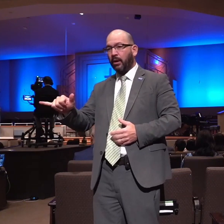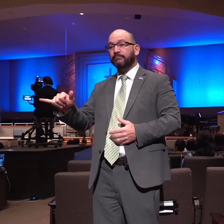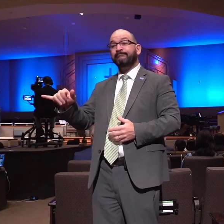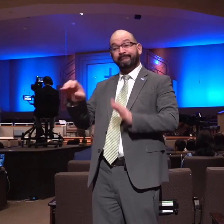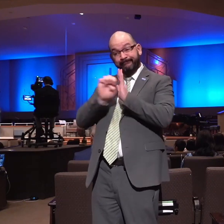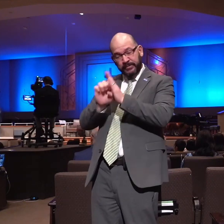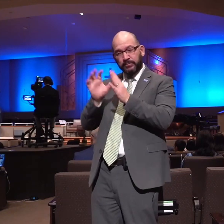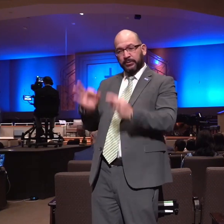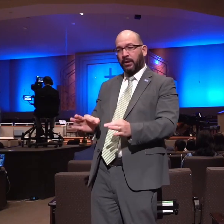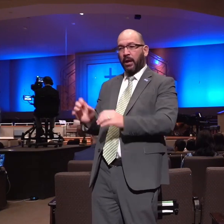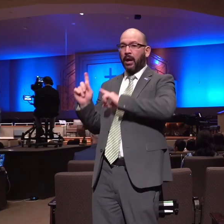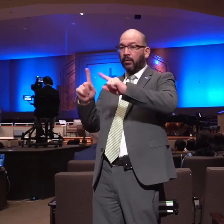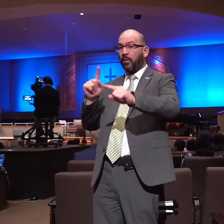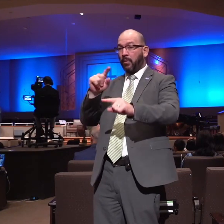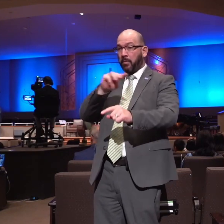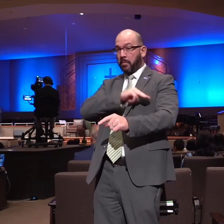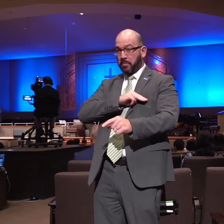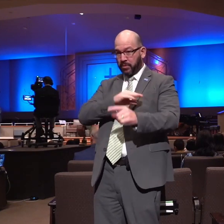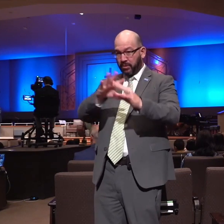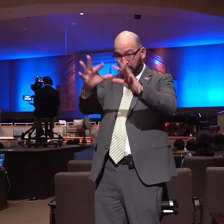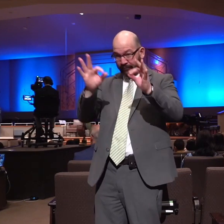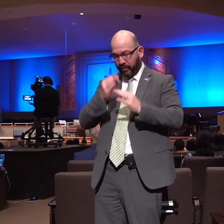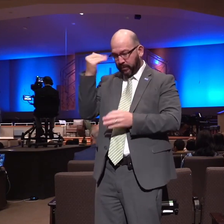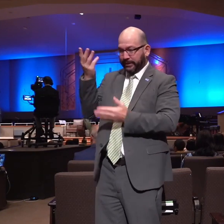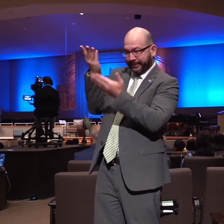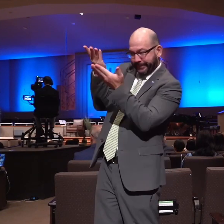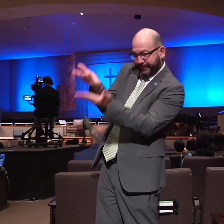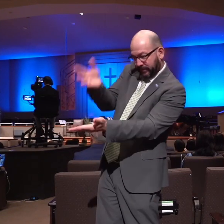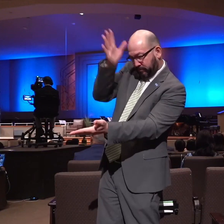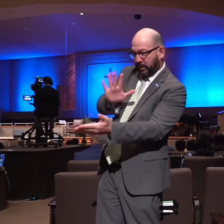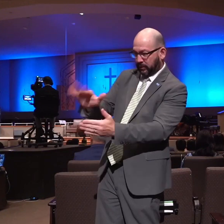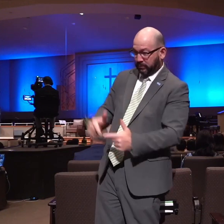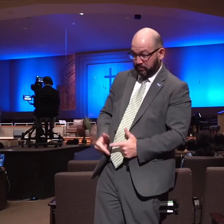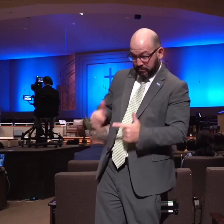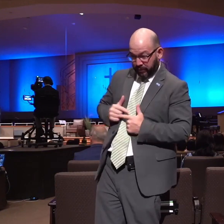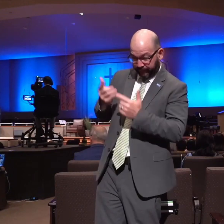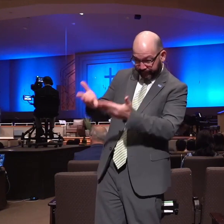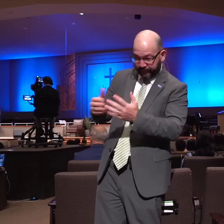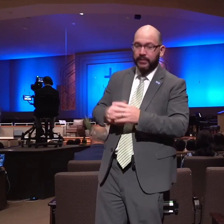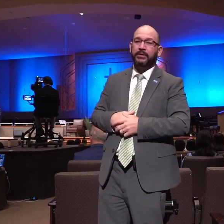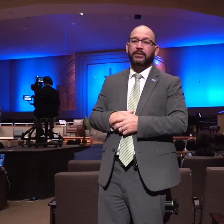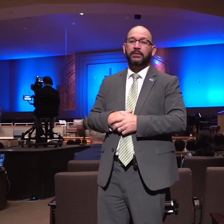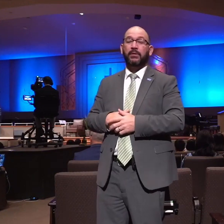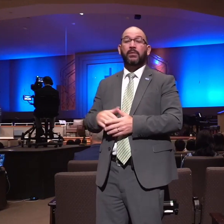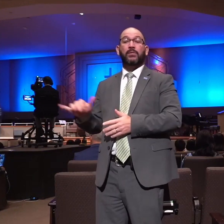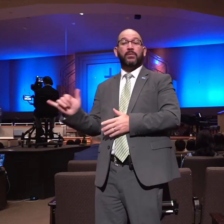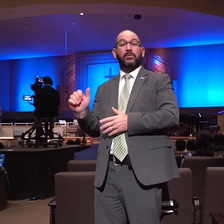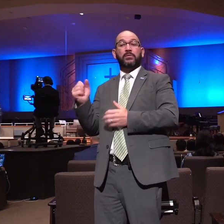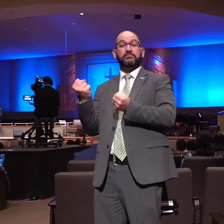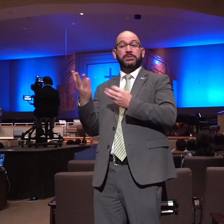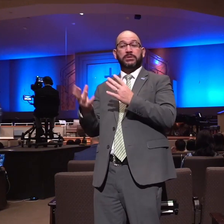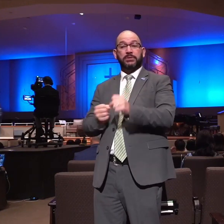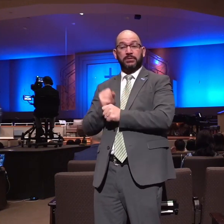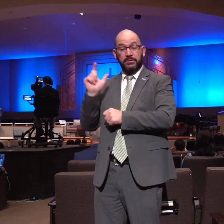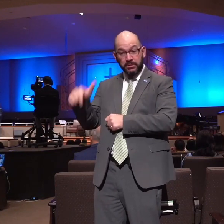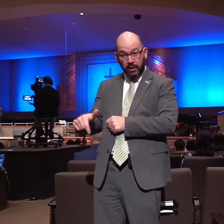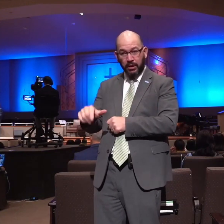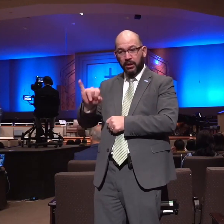field as a result of David Brainerd's life likewise years later Jim Elliot the martyred missionary the